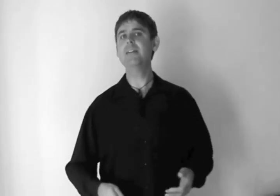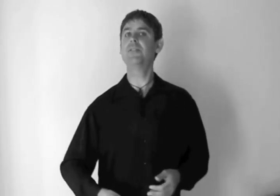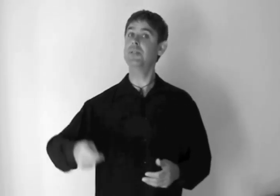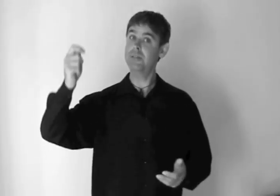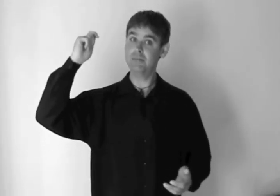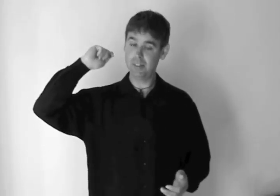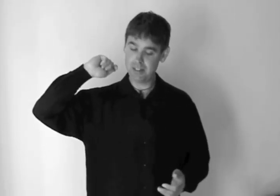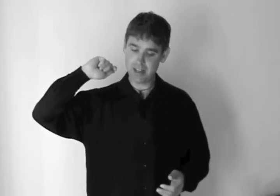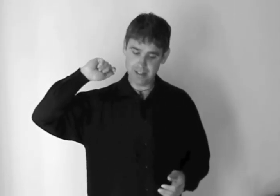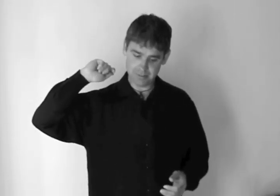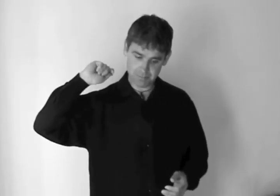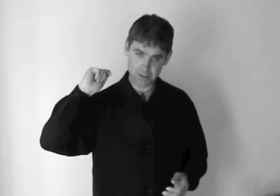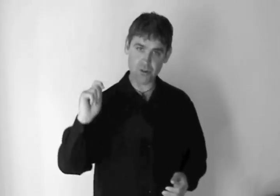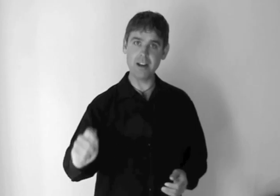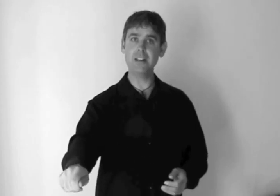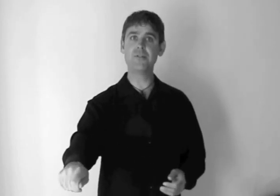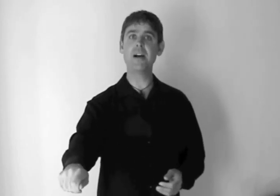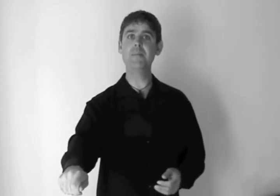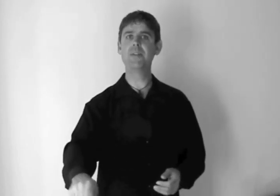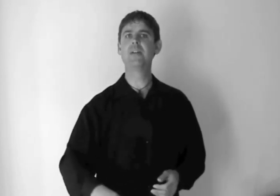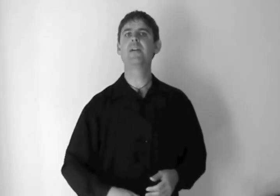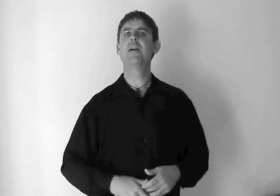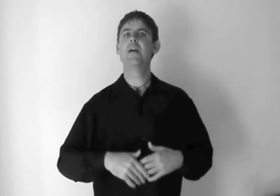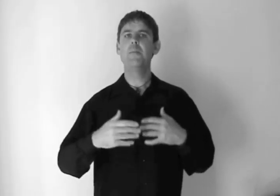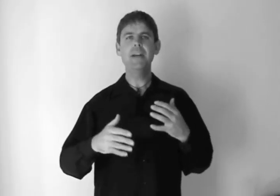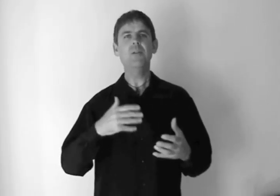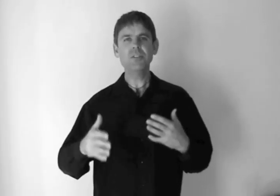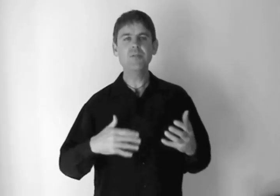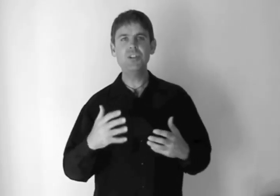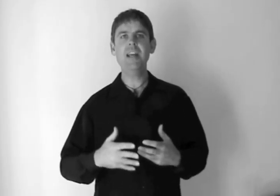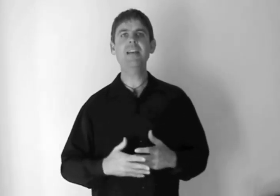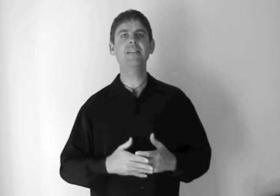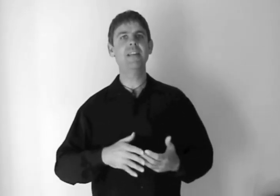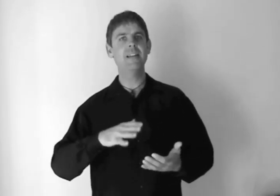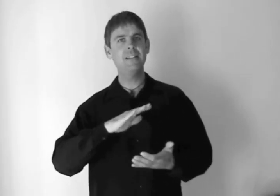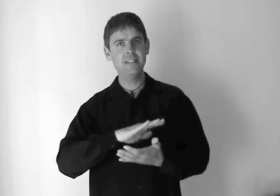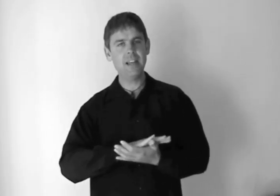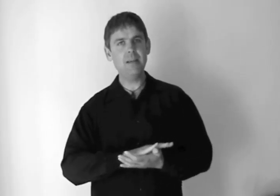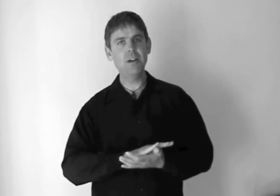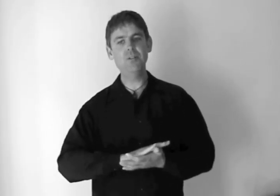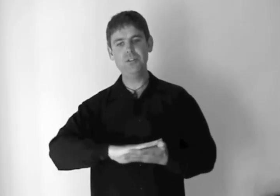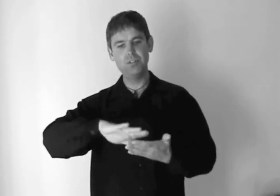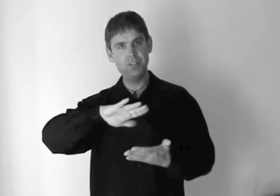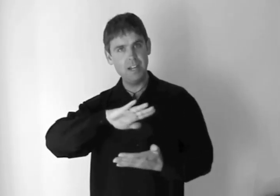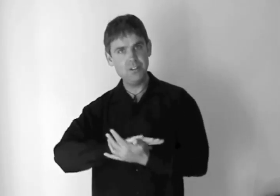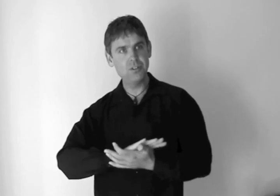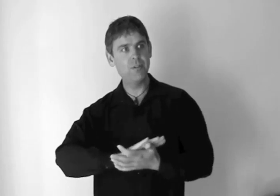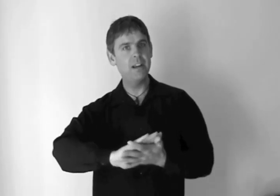to, in this case, striking a drum, but it also shares that same notion of tension creating